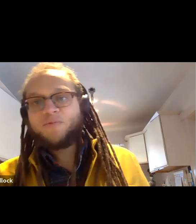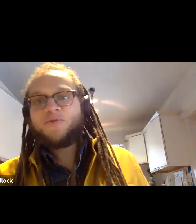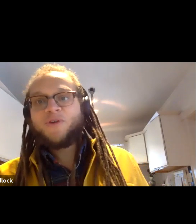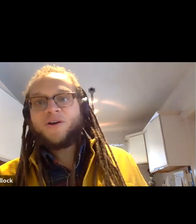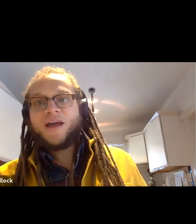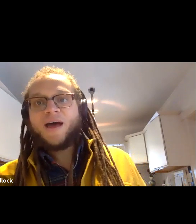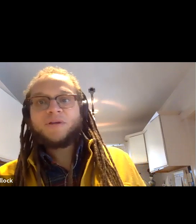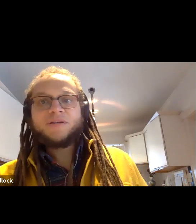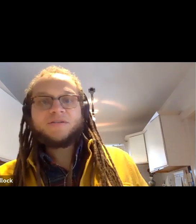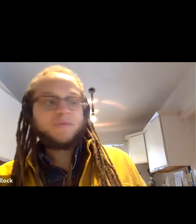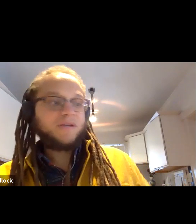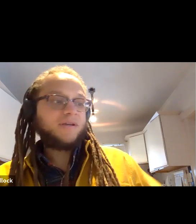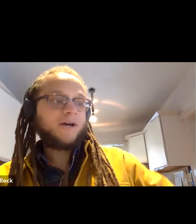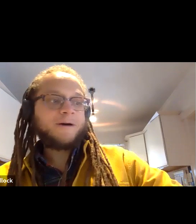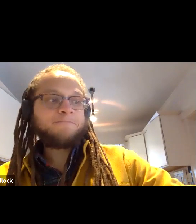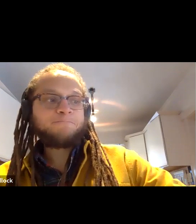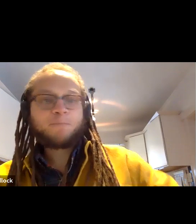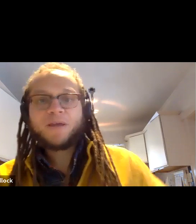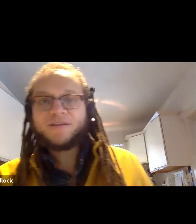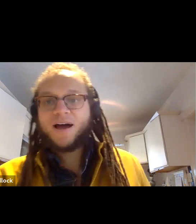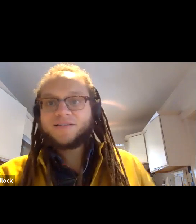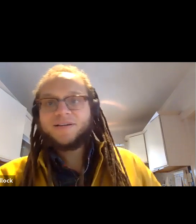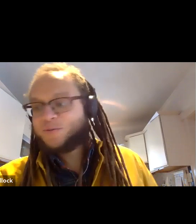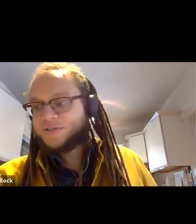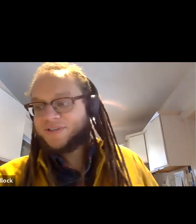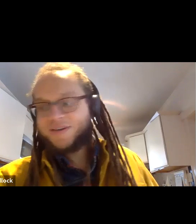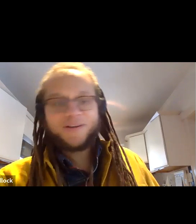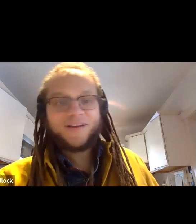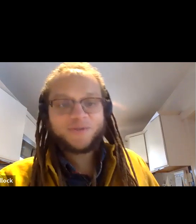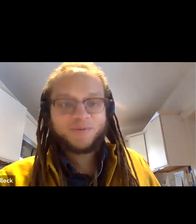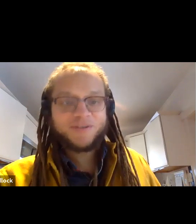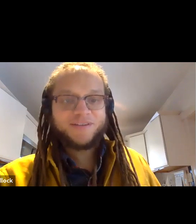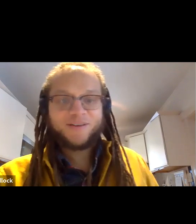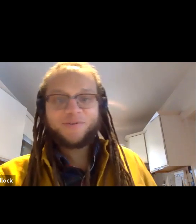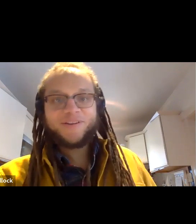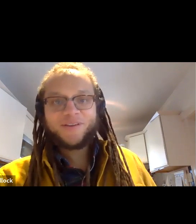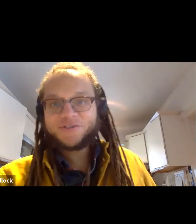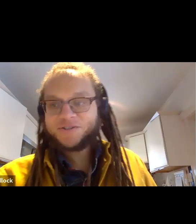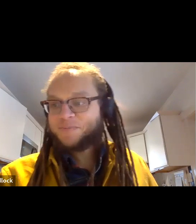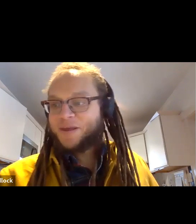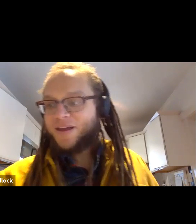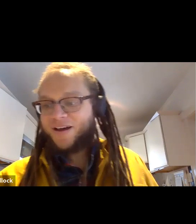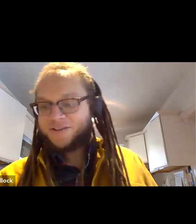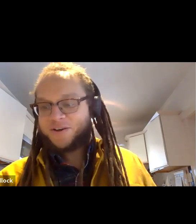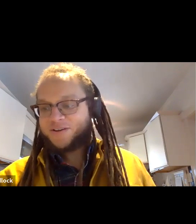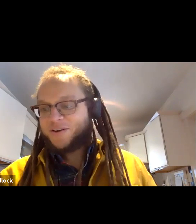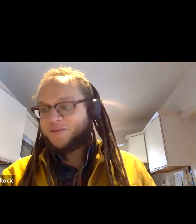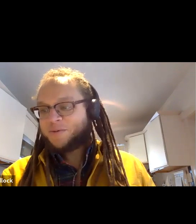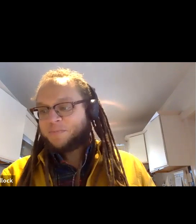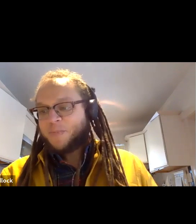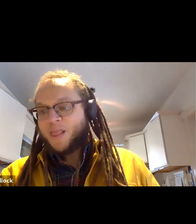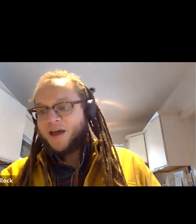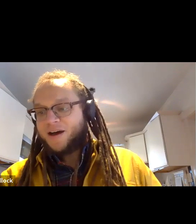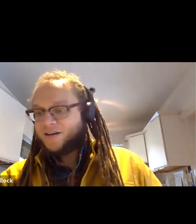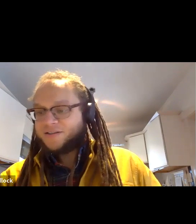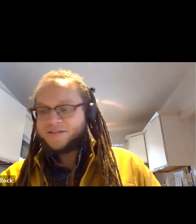again, and I'm very happy to be not a human sled right now, to be safely in the kitchen talking to all